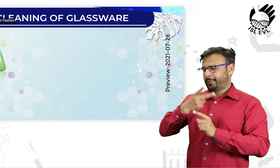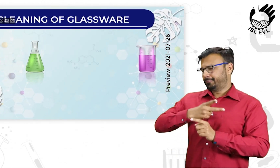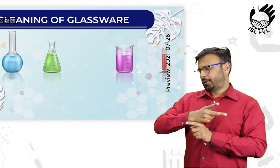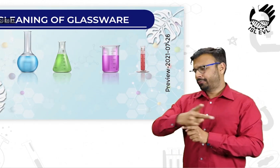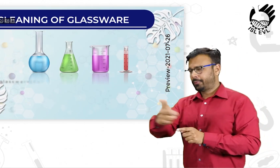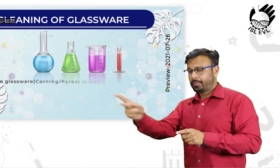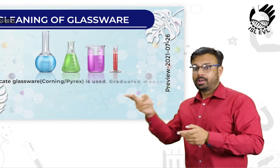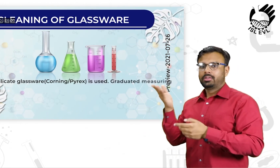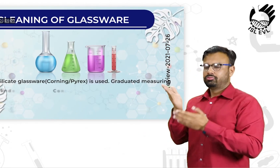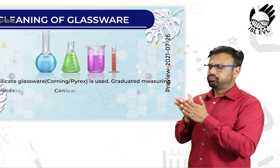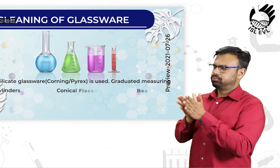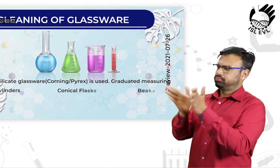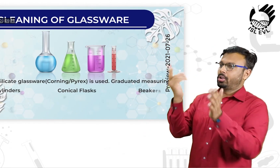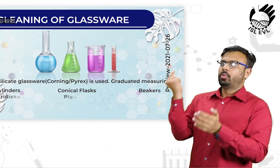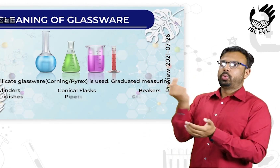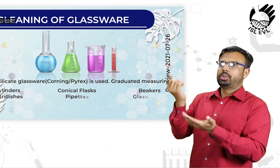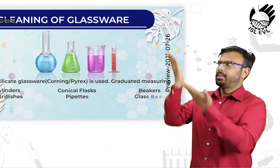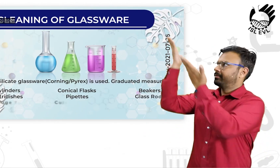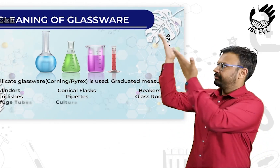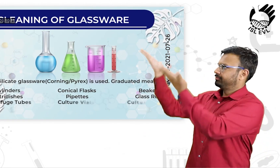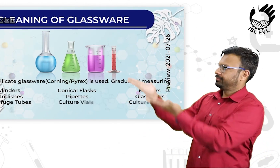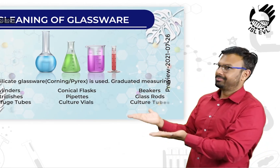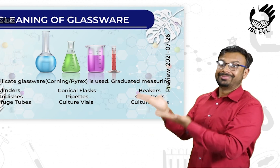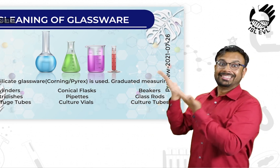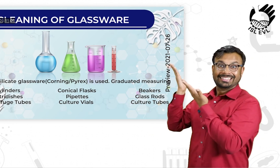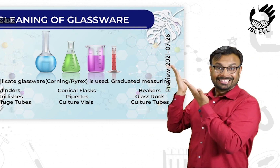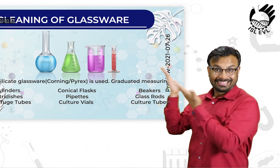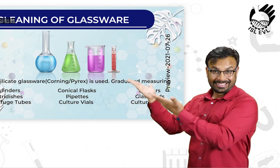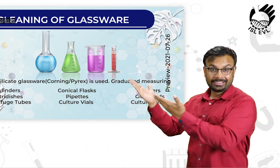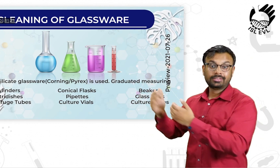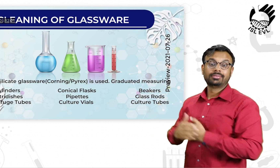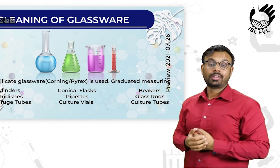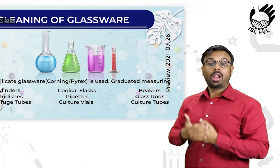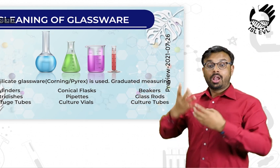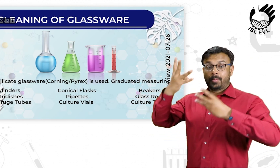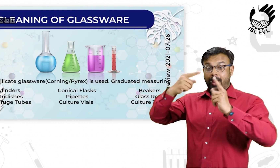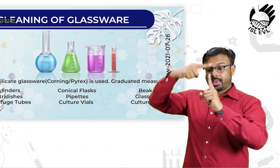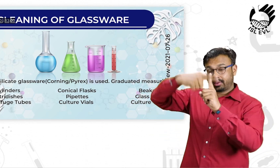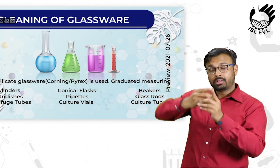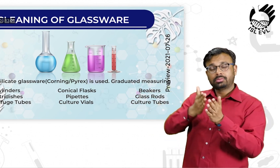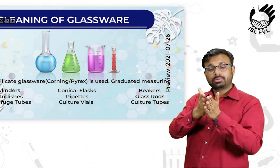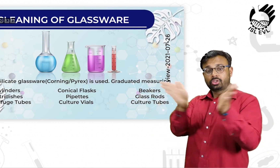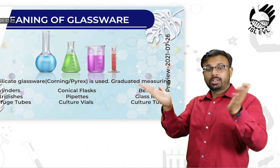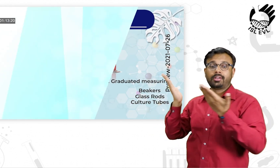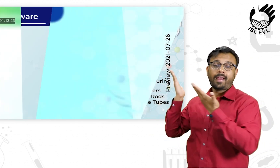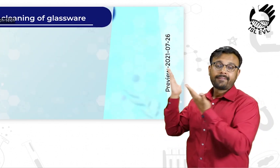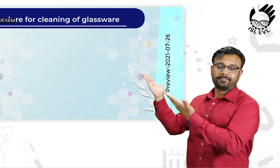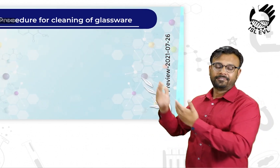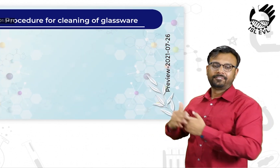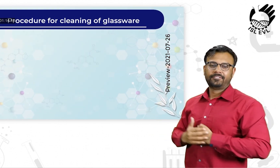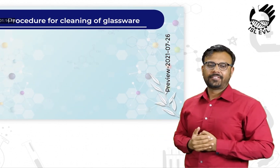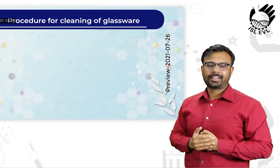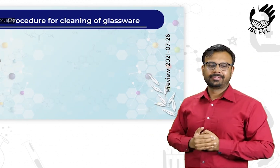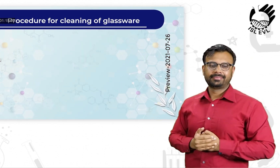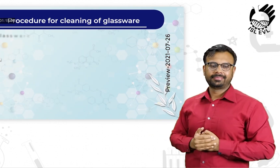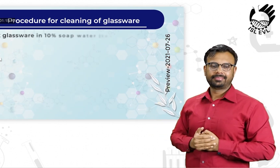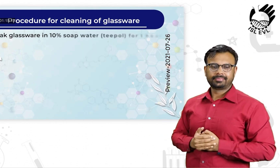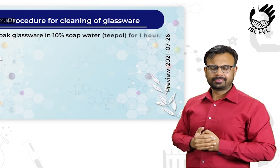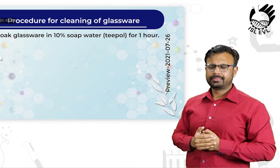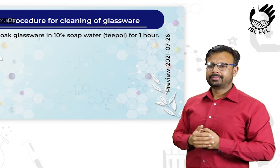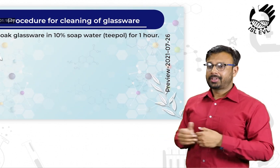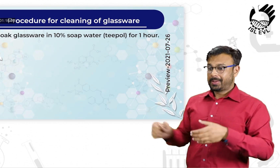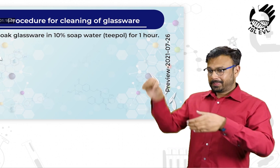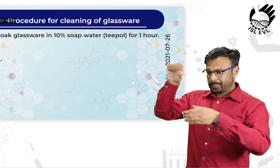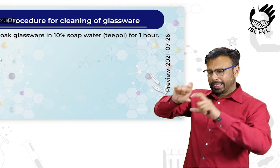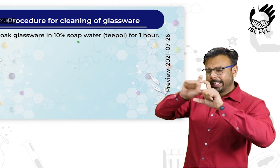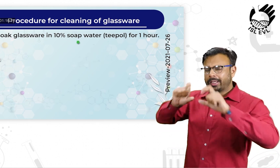Cleaning of glassware. Borosilicate glassware is used. Graduated measuring cylinders. Procedure